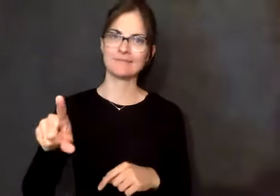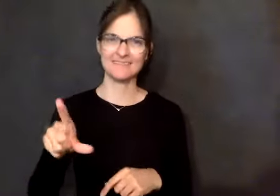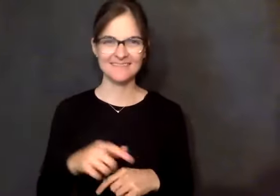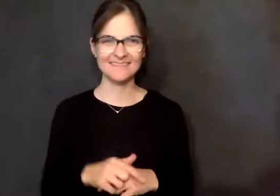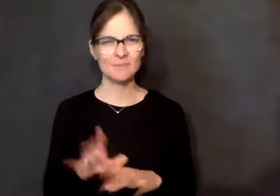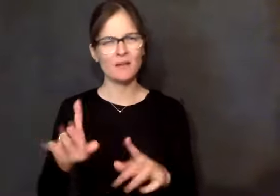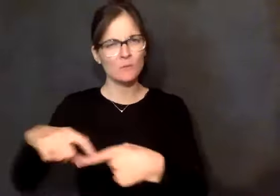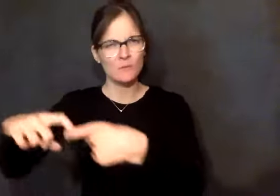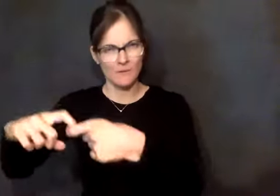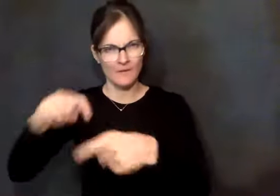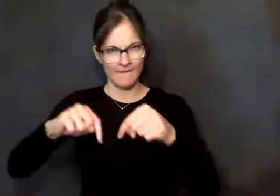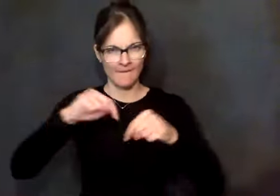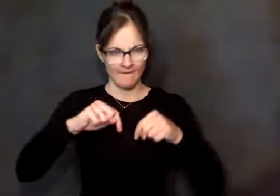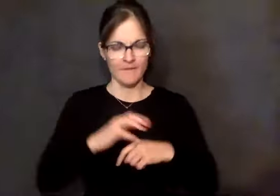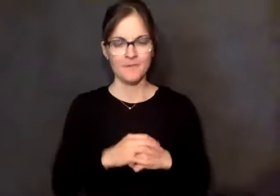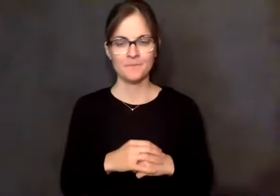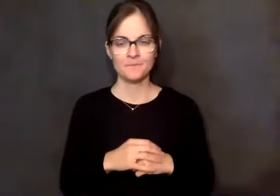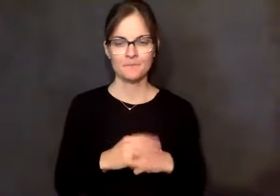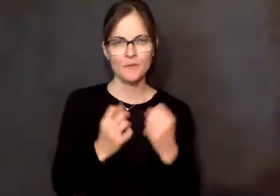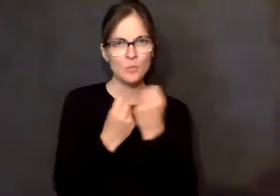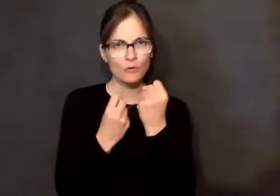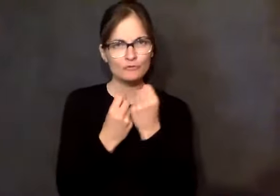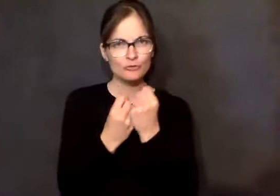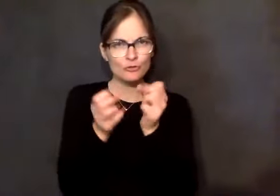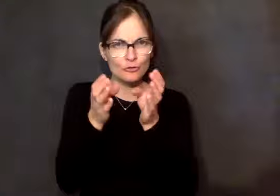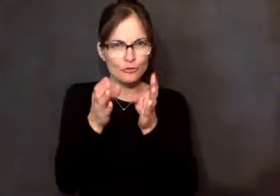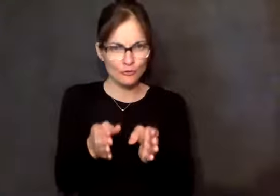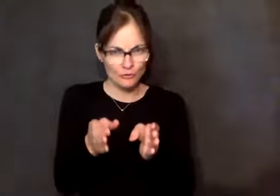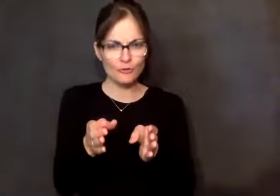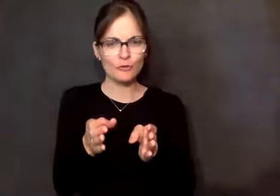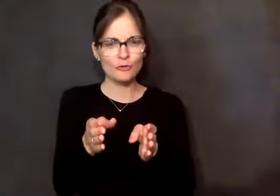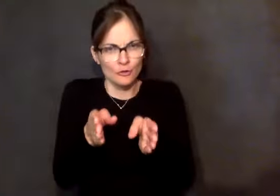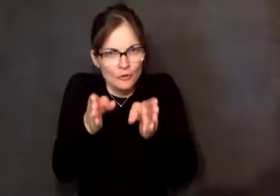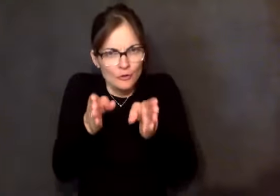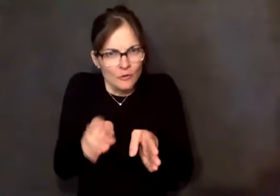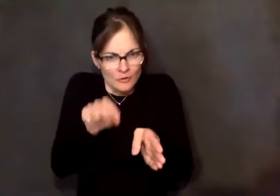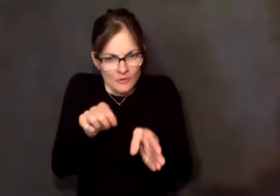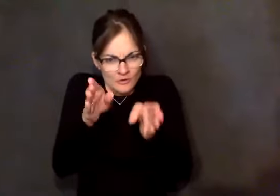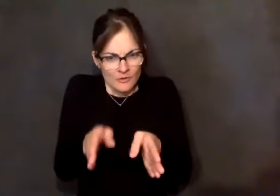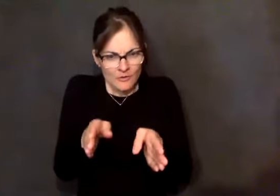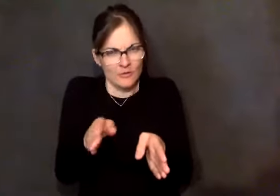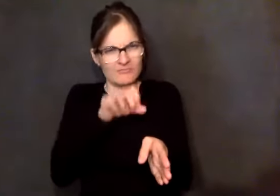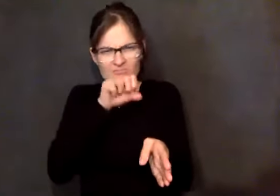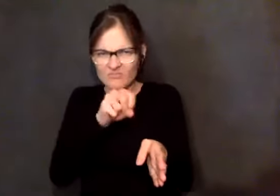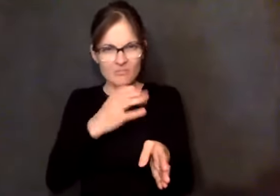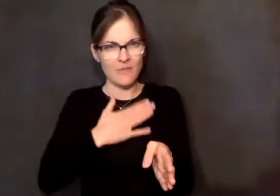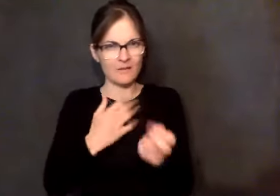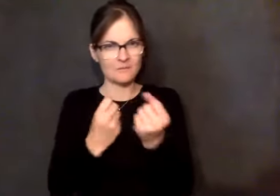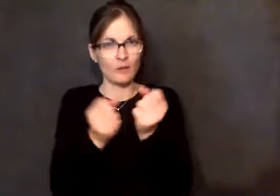we, before we kind of go any farther is that our sponsor is a person. And, and, and, I, love my sponsor, but